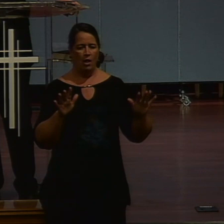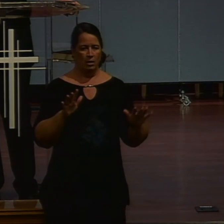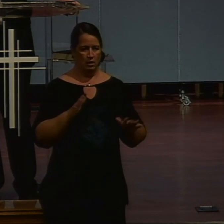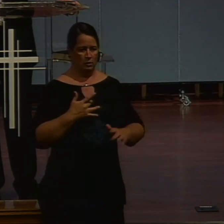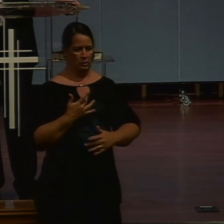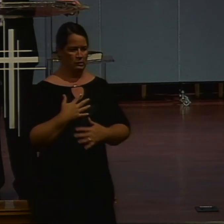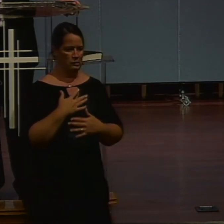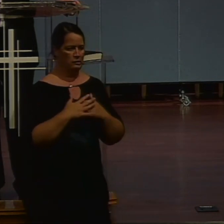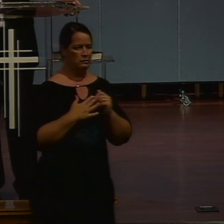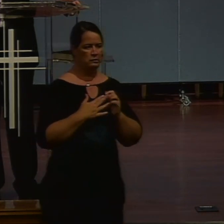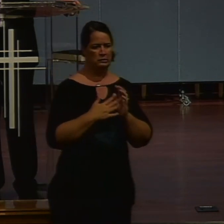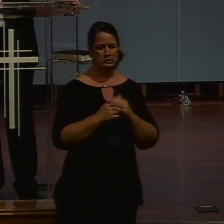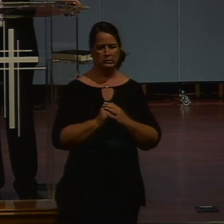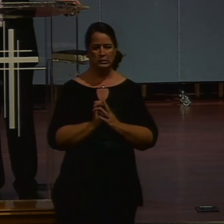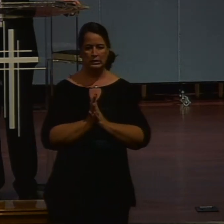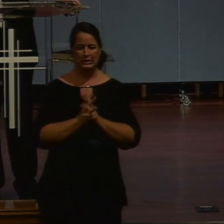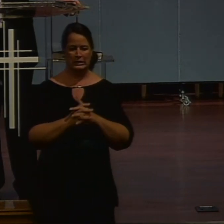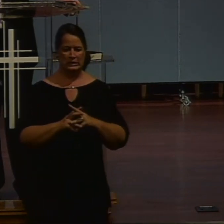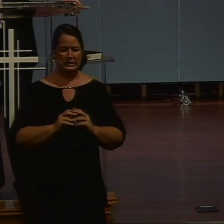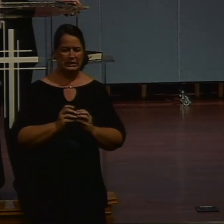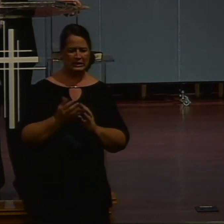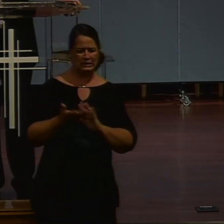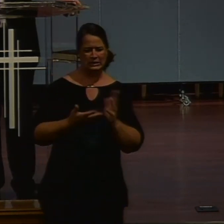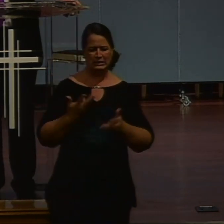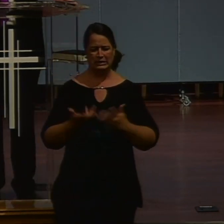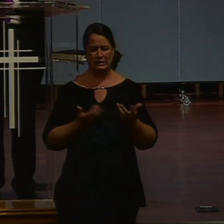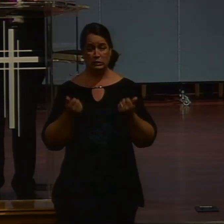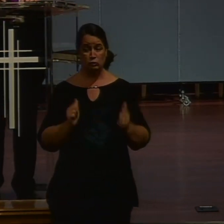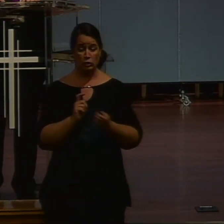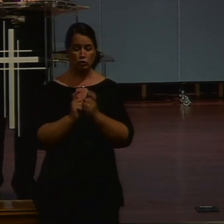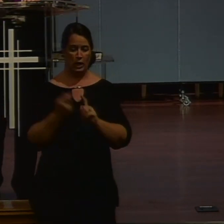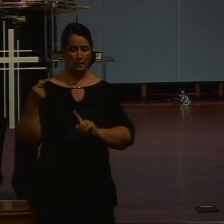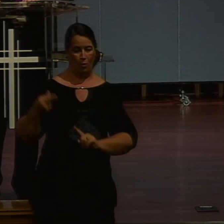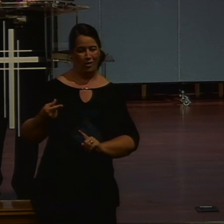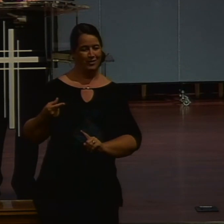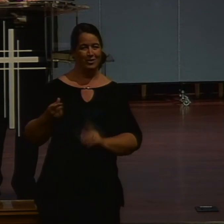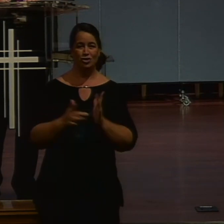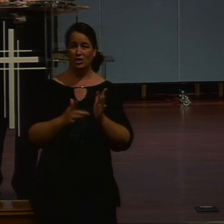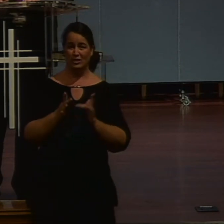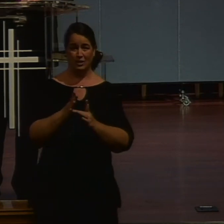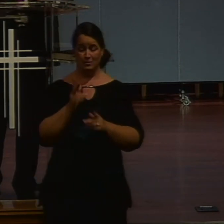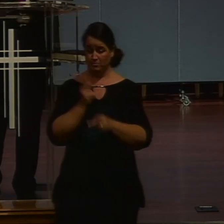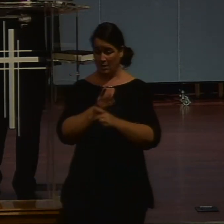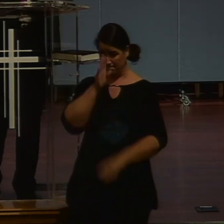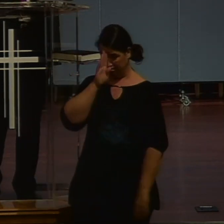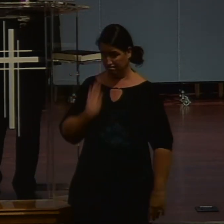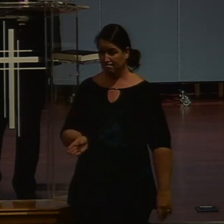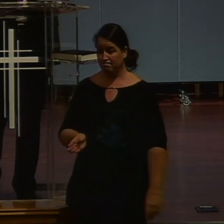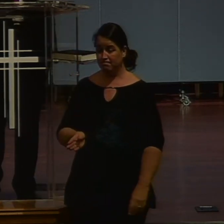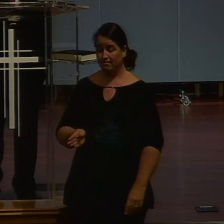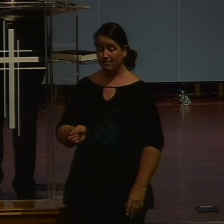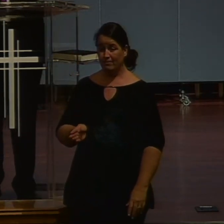one. Who wanted to give her. Living water. And so. She tries. To change the subject. Jesus will have none of it. The father.